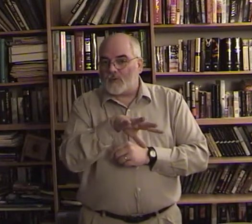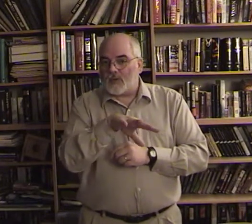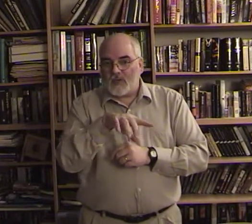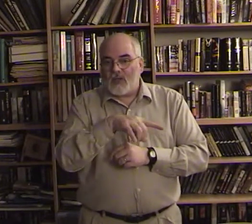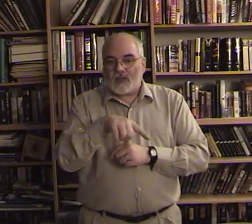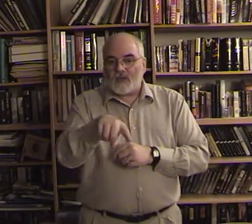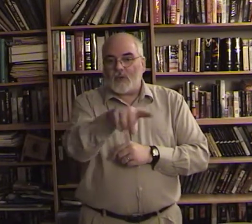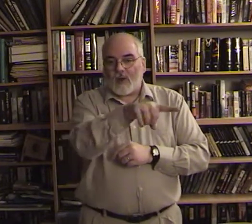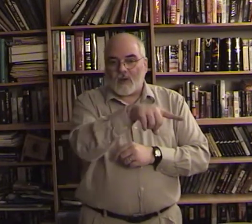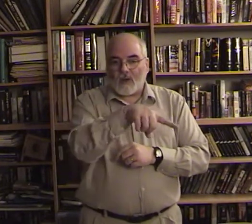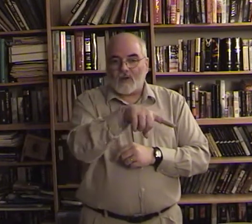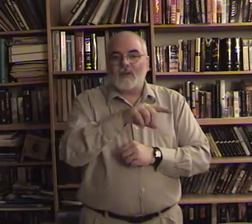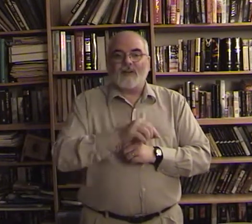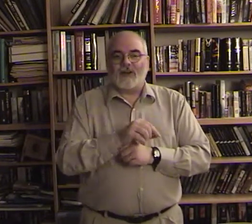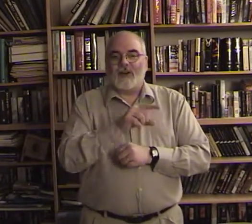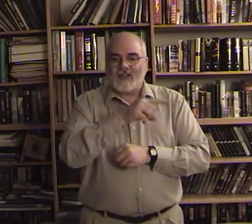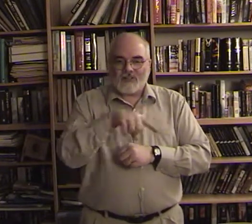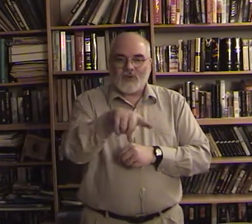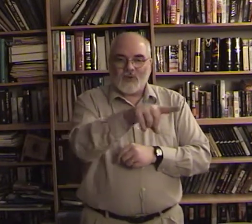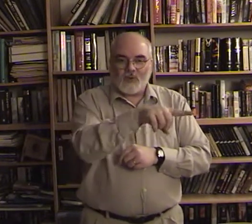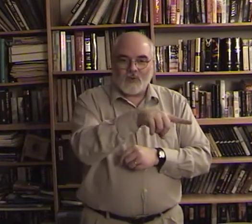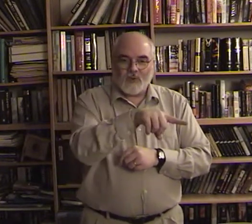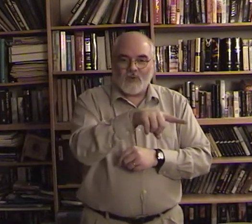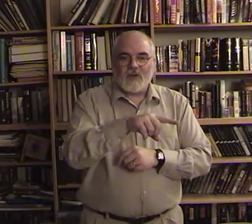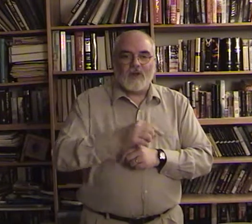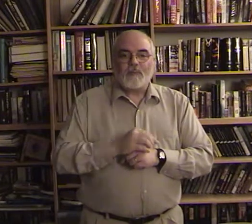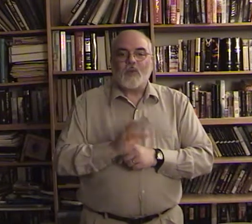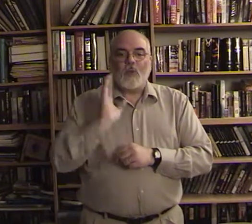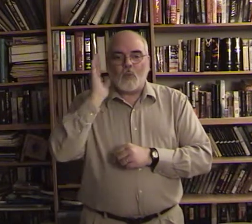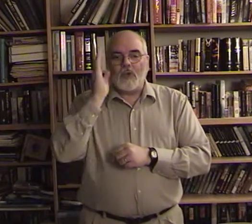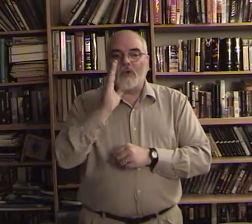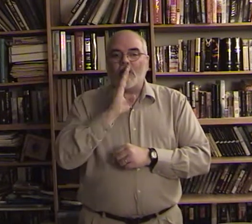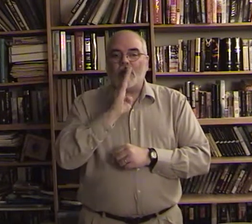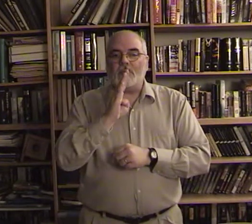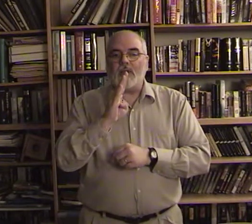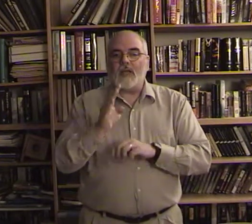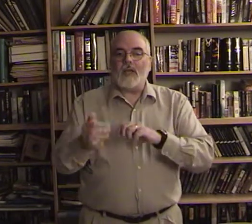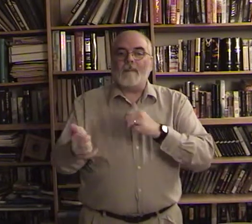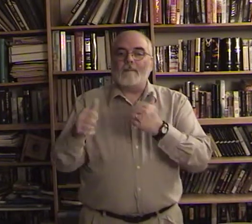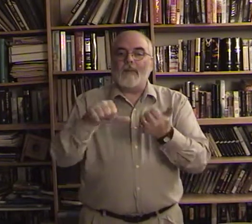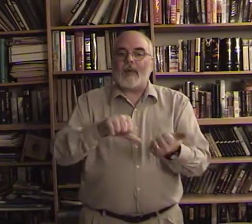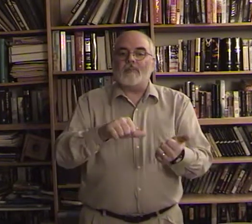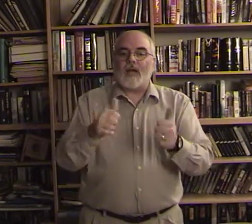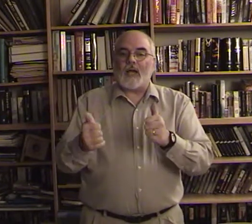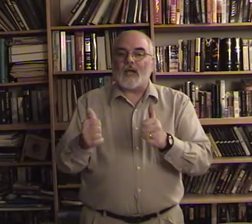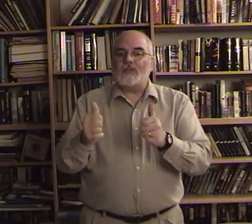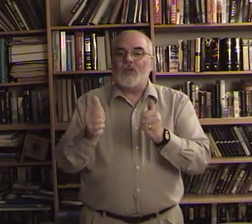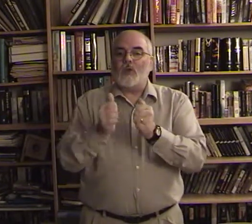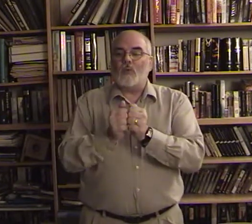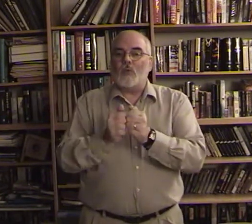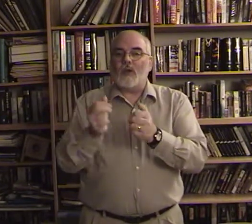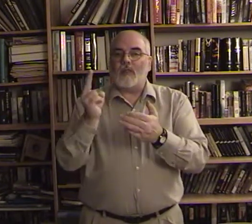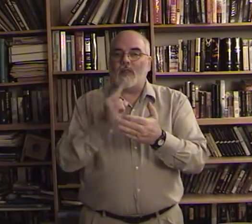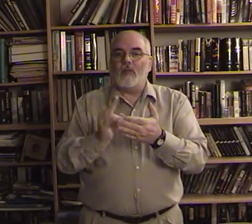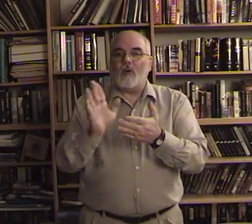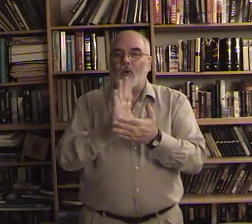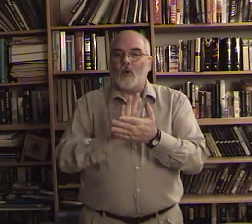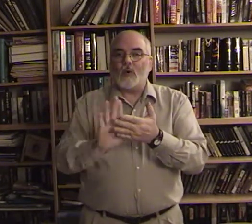you all all right so you will be baptized with the holy